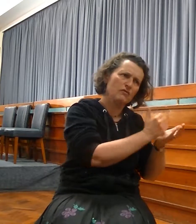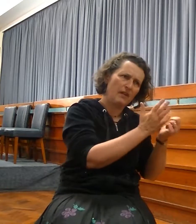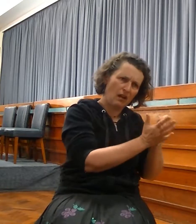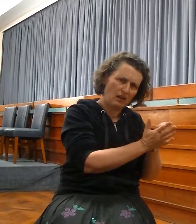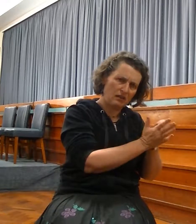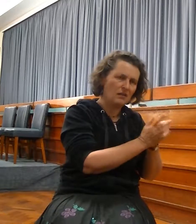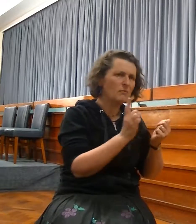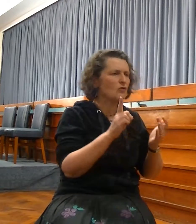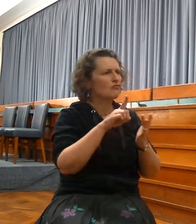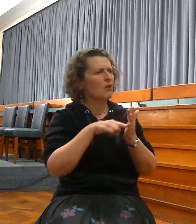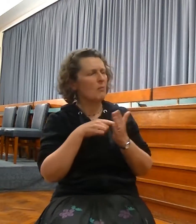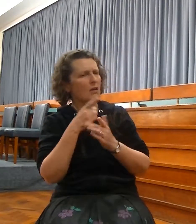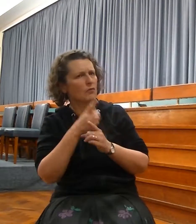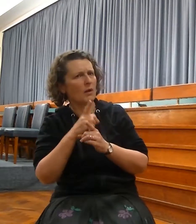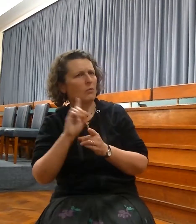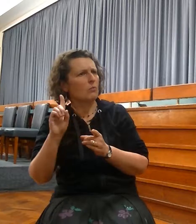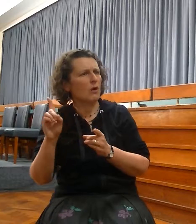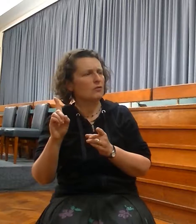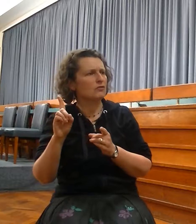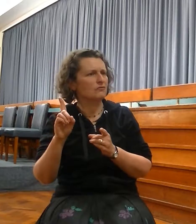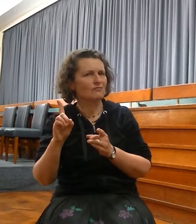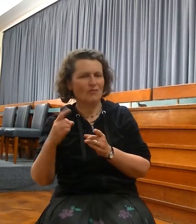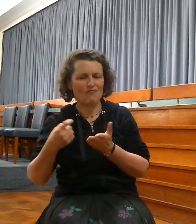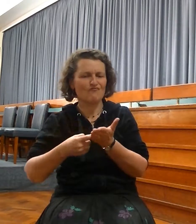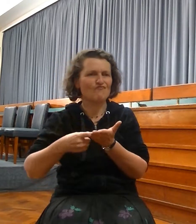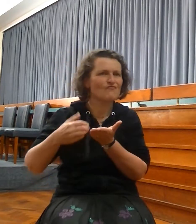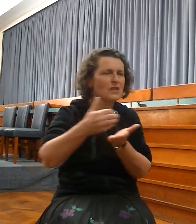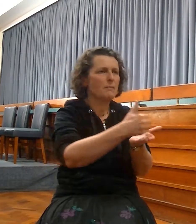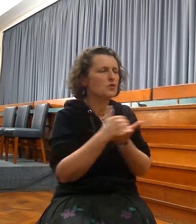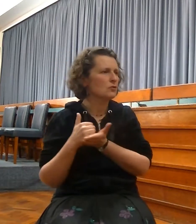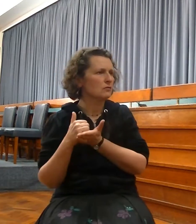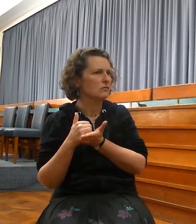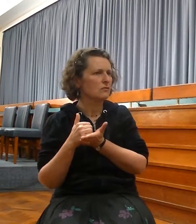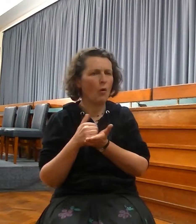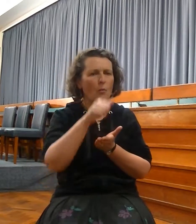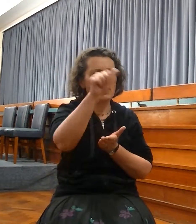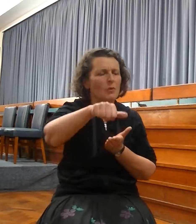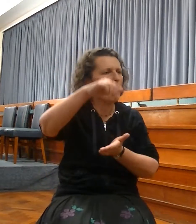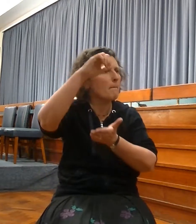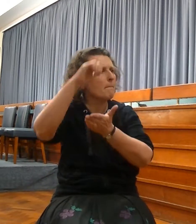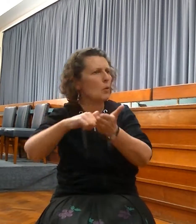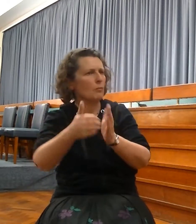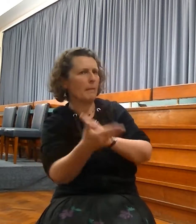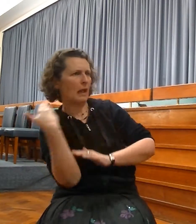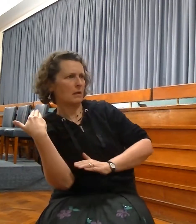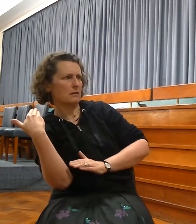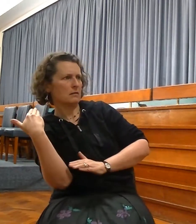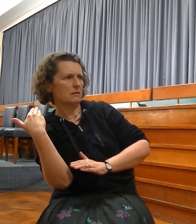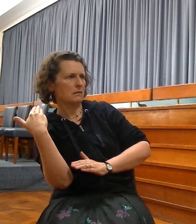and ransom, a purchase price being paid, for those who are saved. So that's as near as